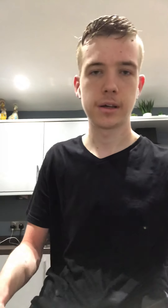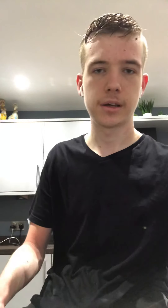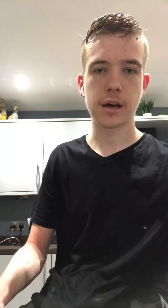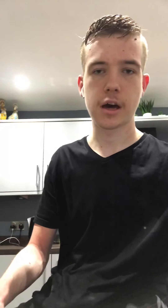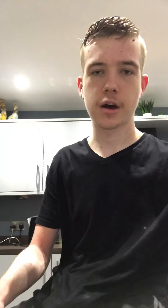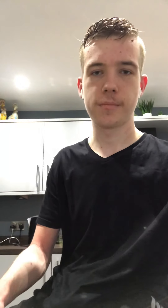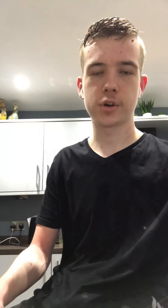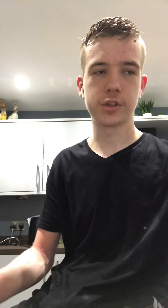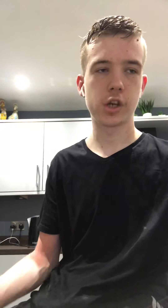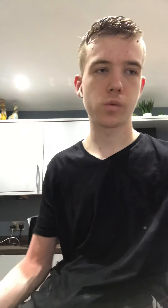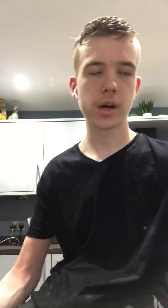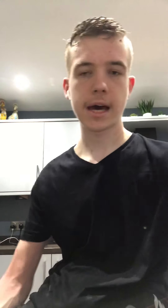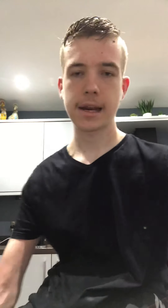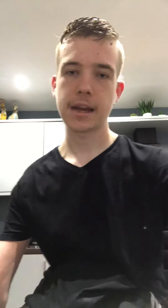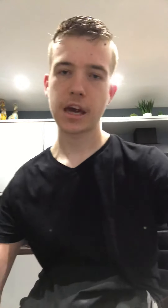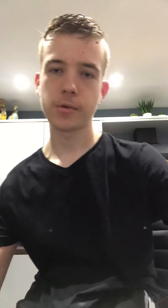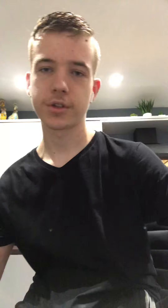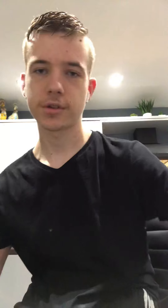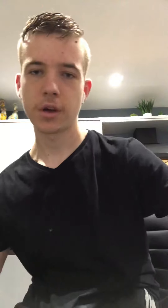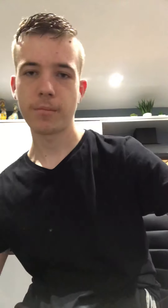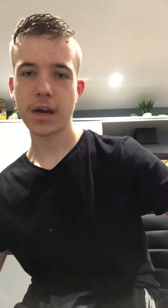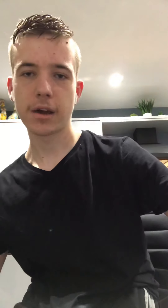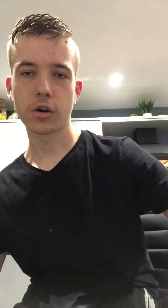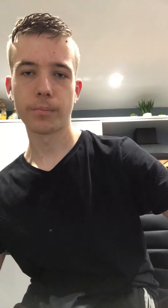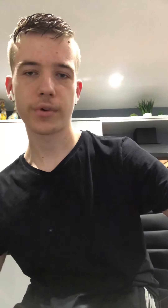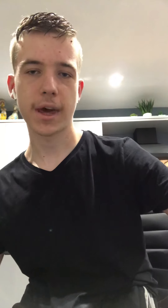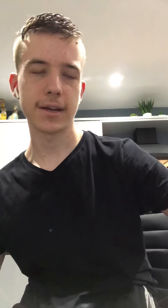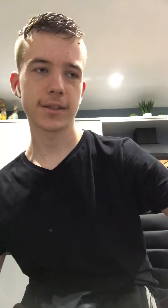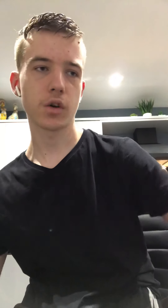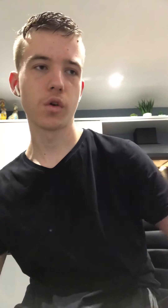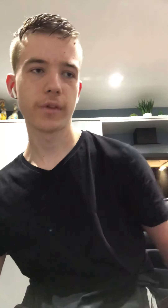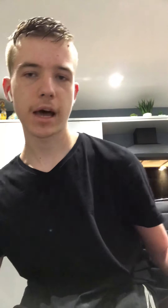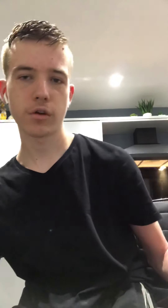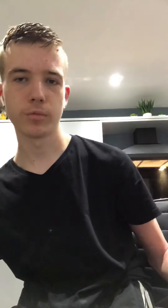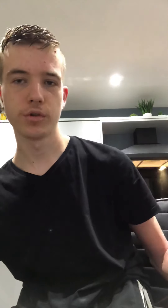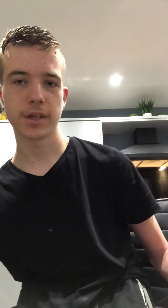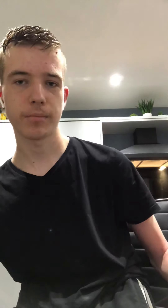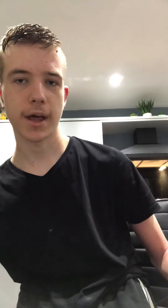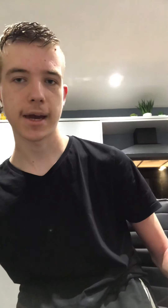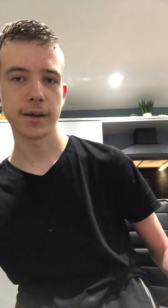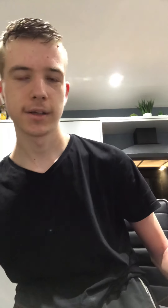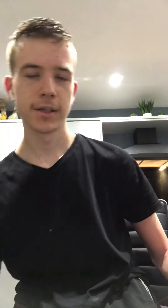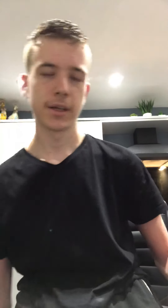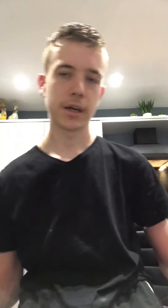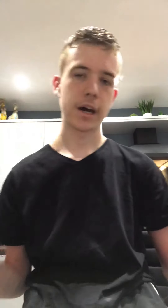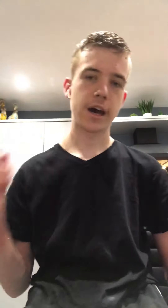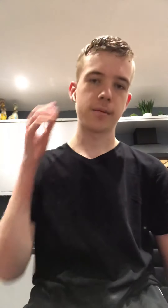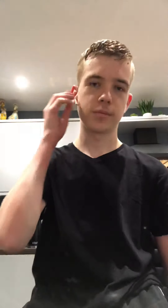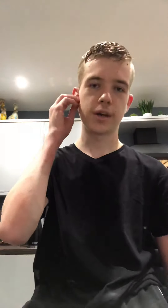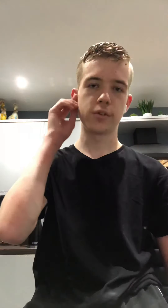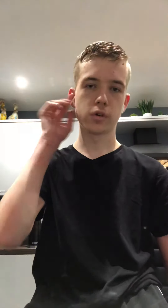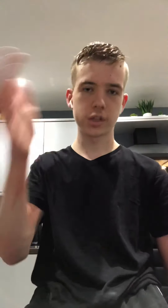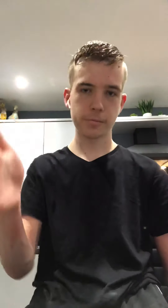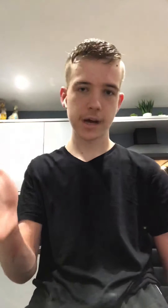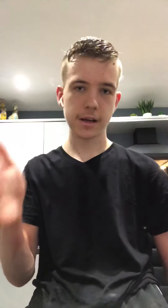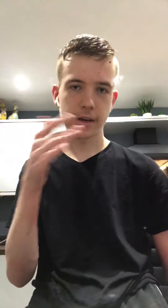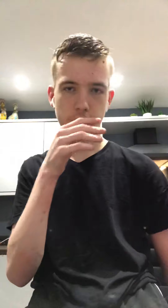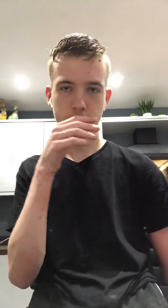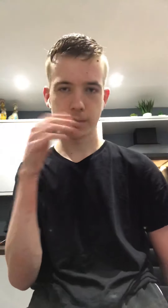Um, cause you don't want any neighbors making complaints over loud music playing. Um, if you're going to bed, if you're going to